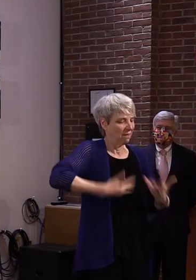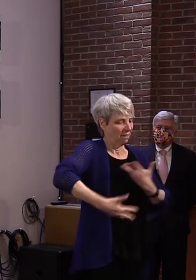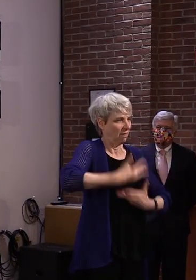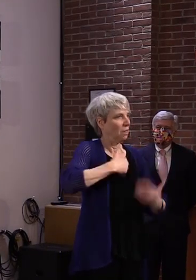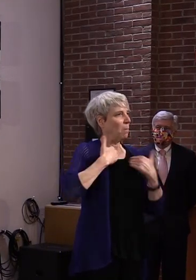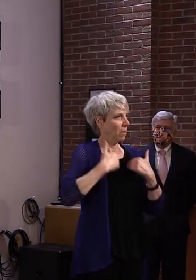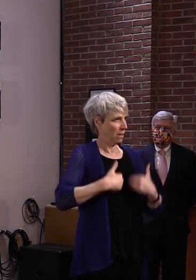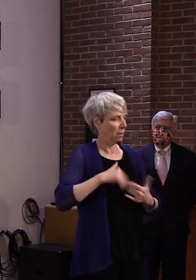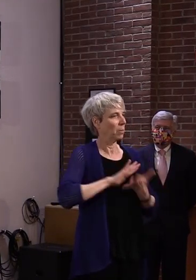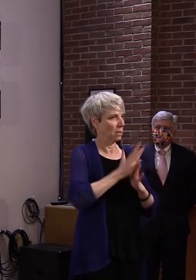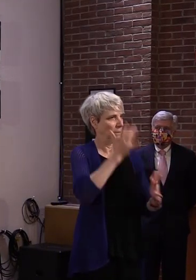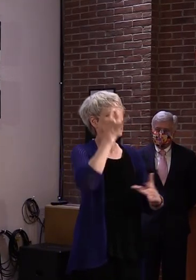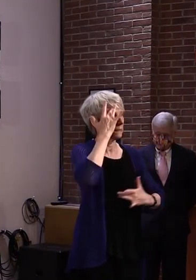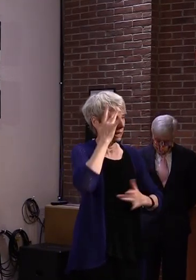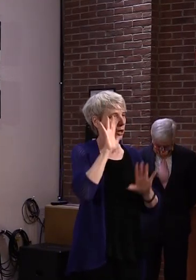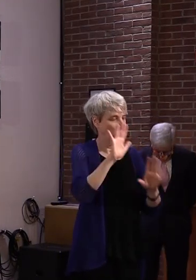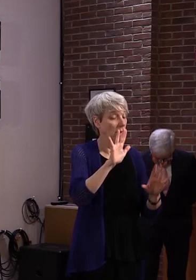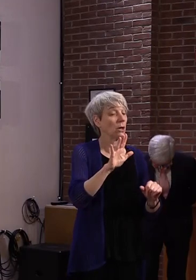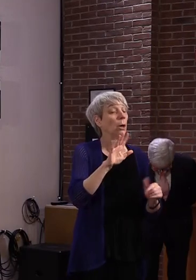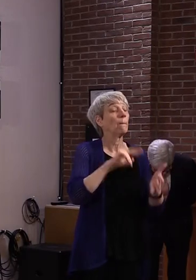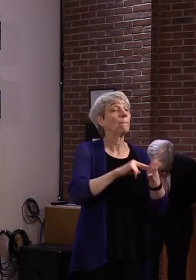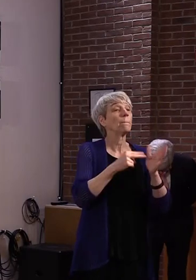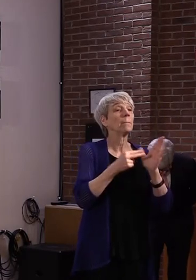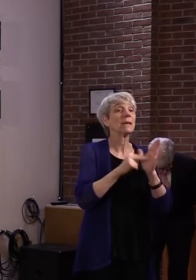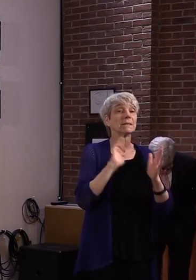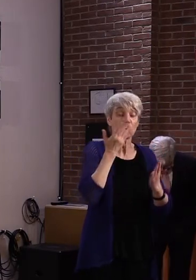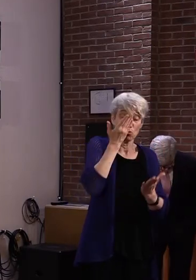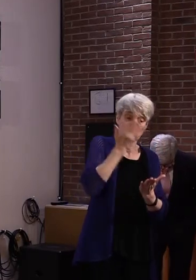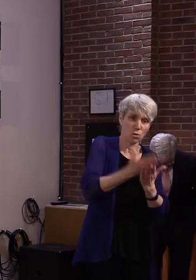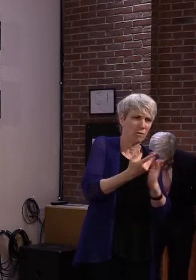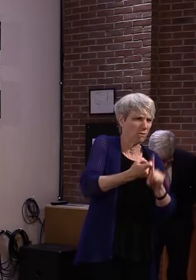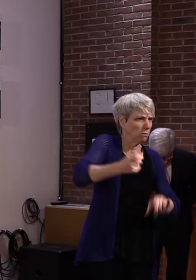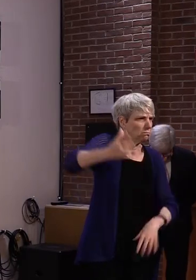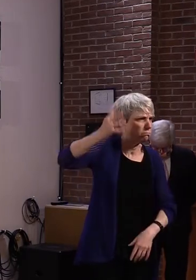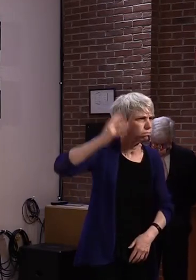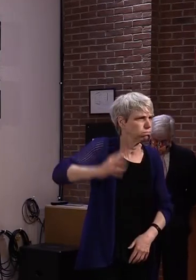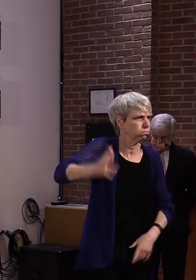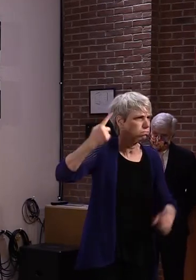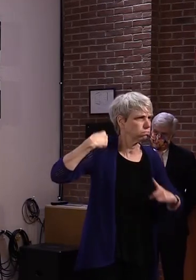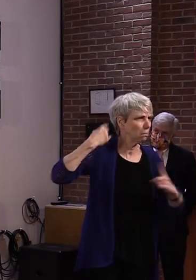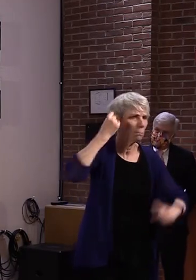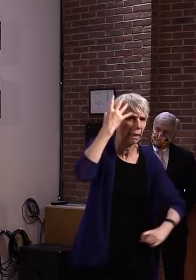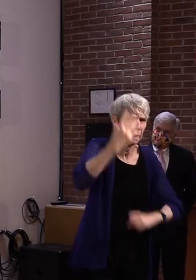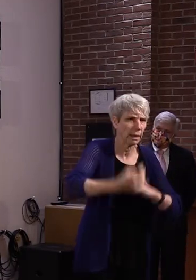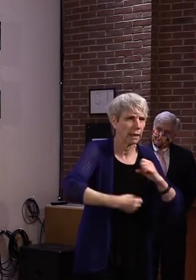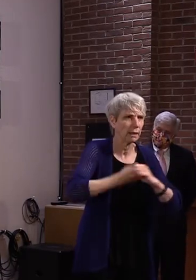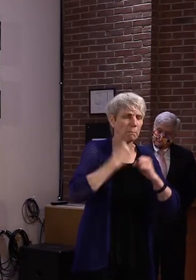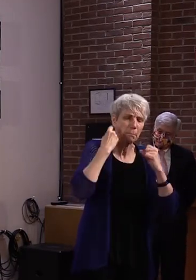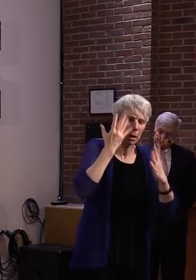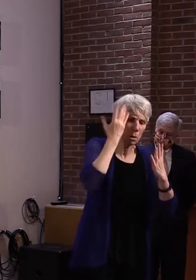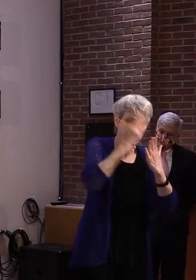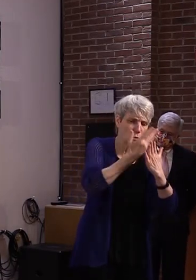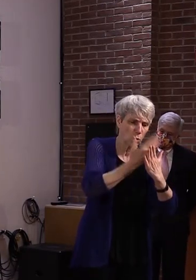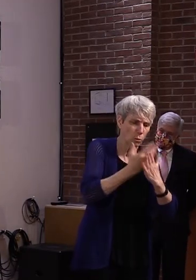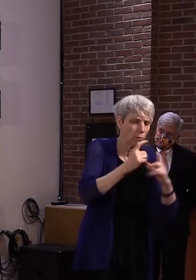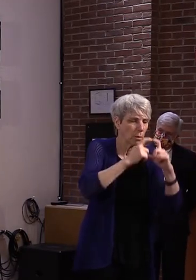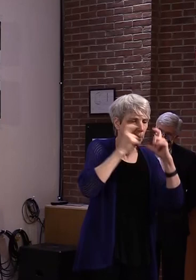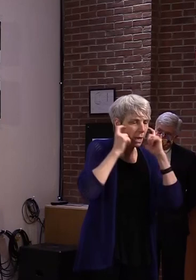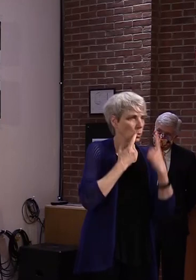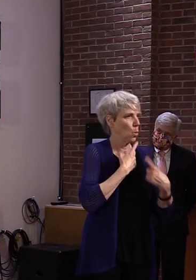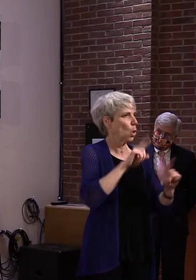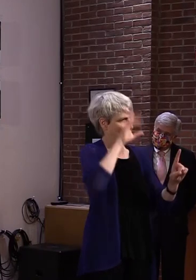more long-enduring data than just on the scene for this coronavirus